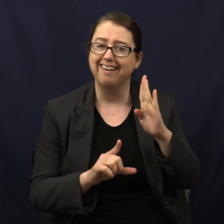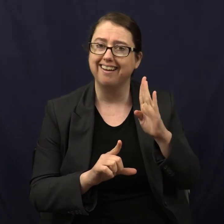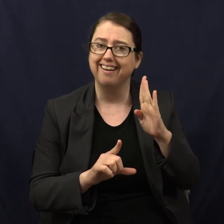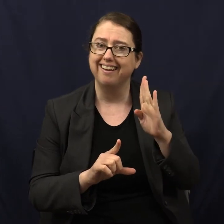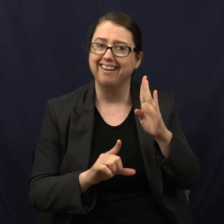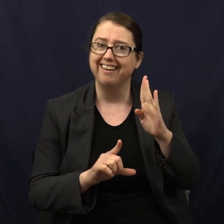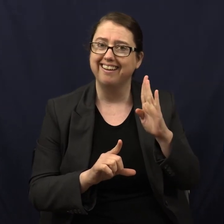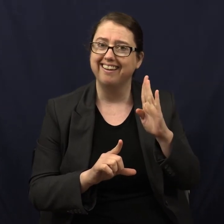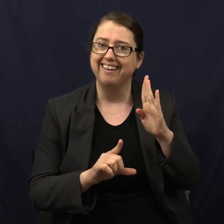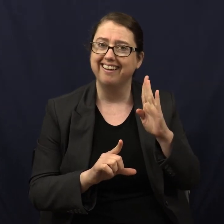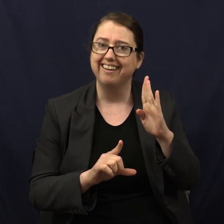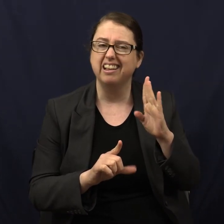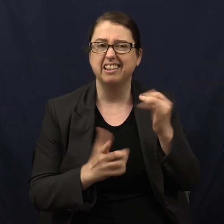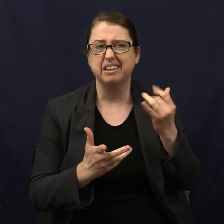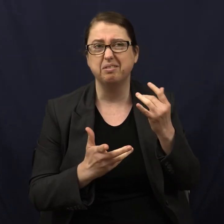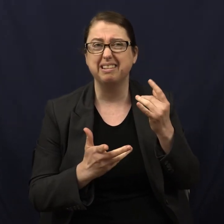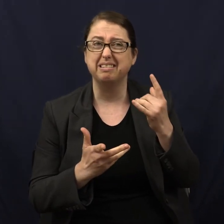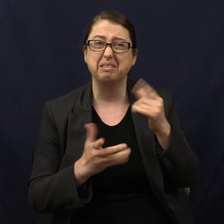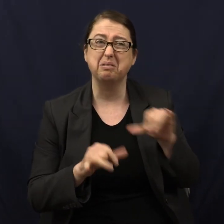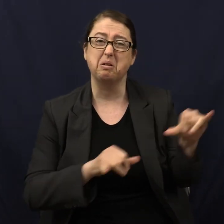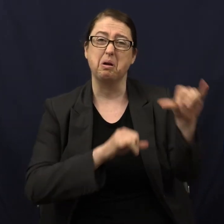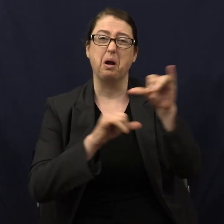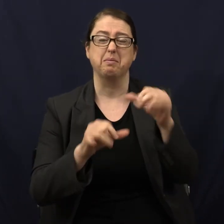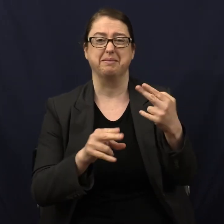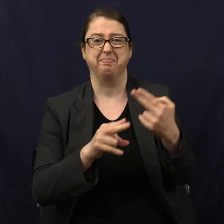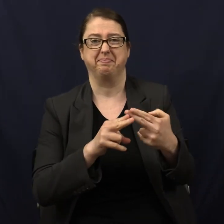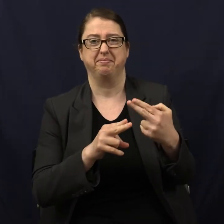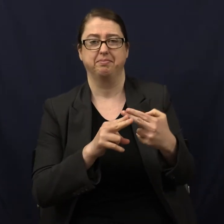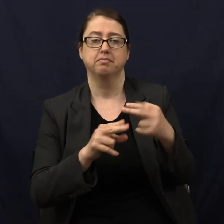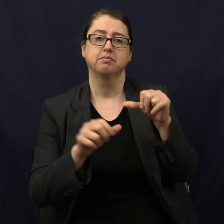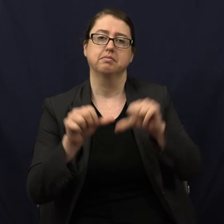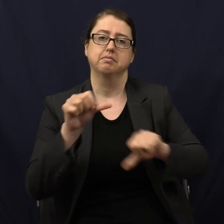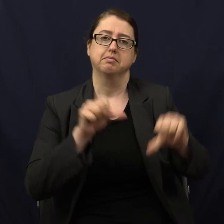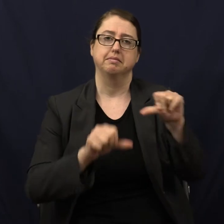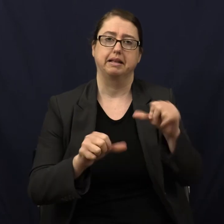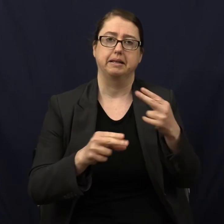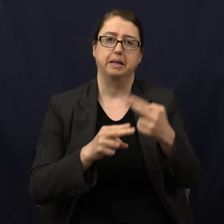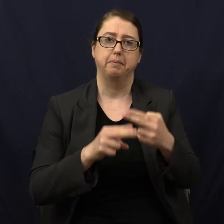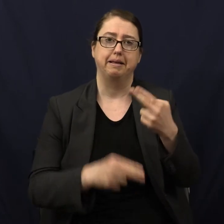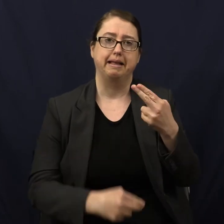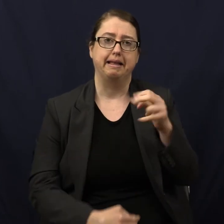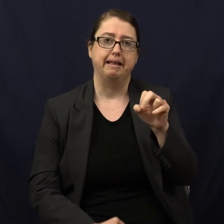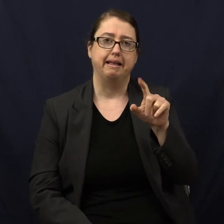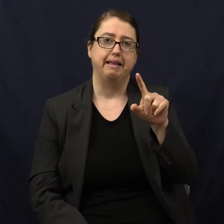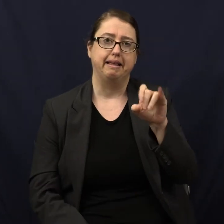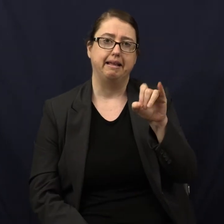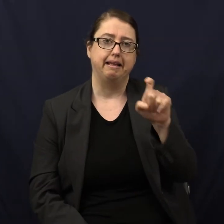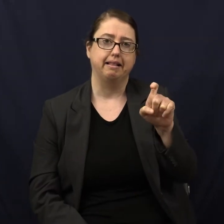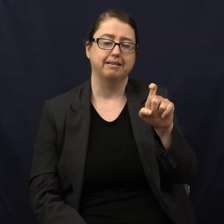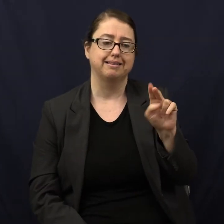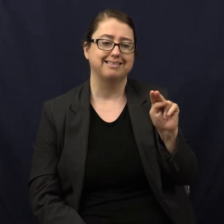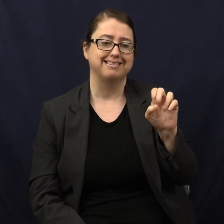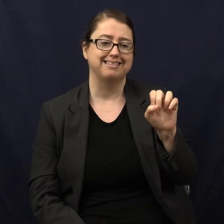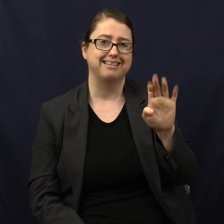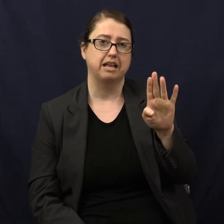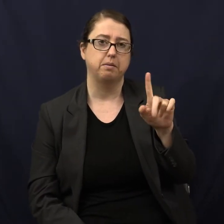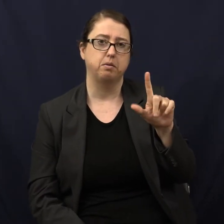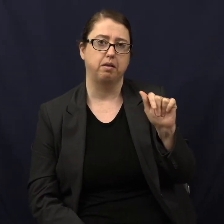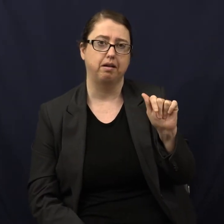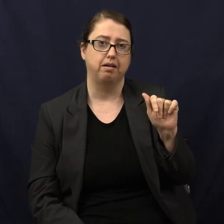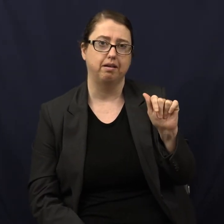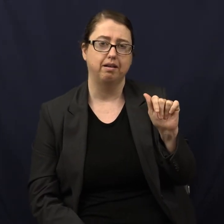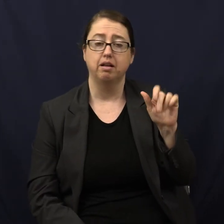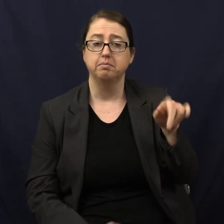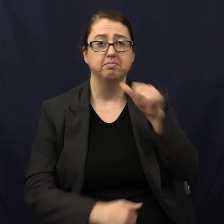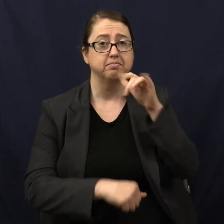common name for it. The scientific name is it's a helix nebula. But this is untouched,